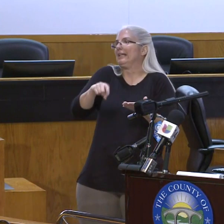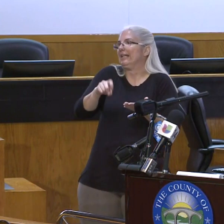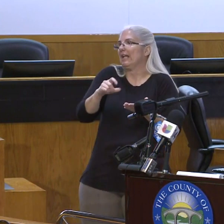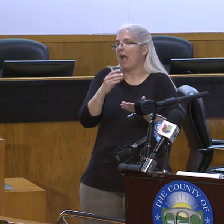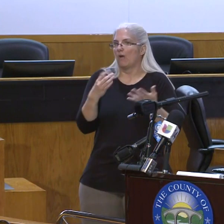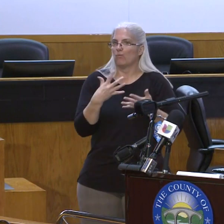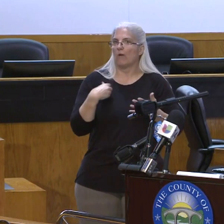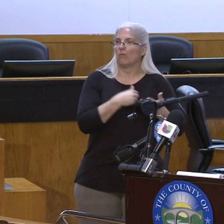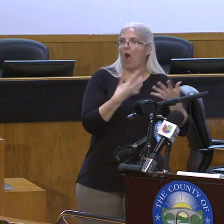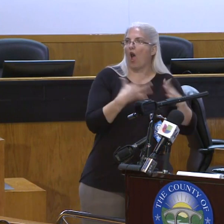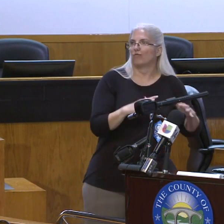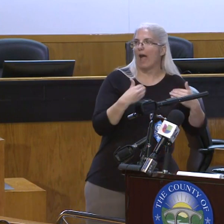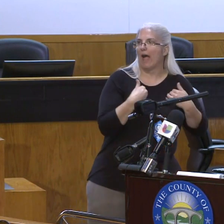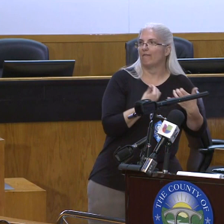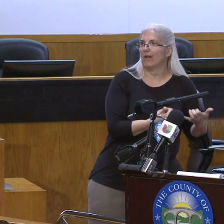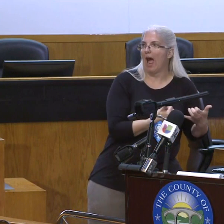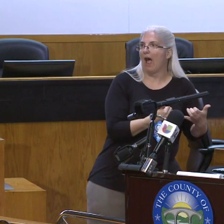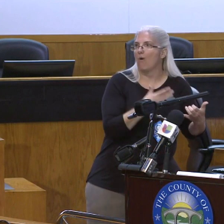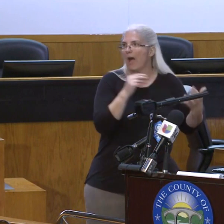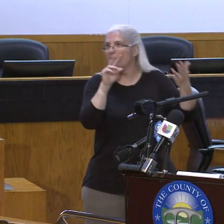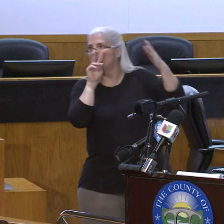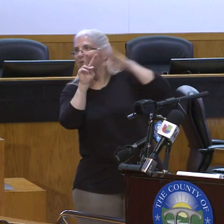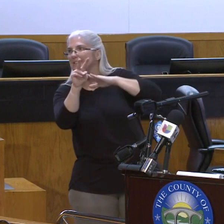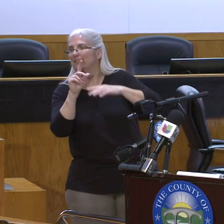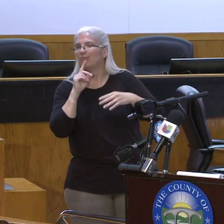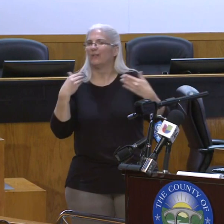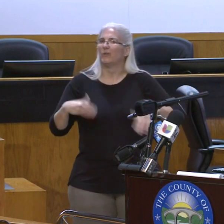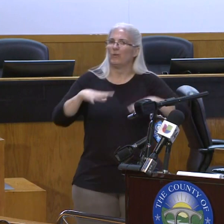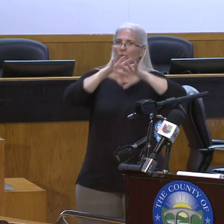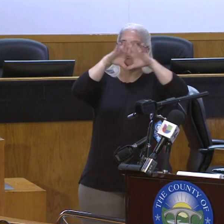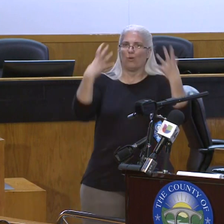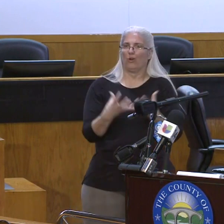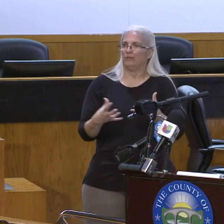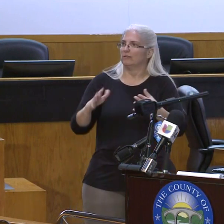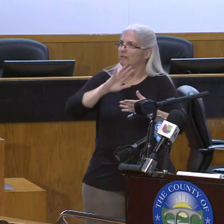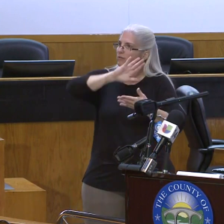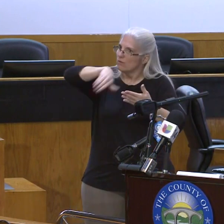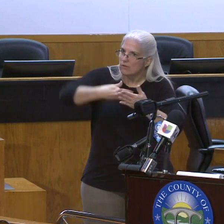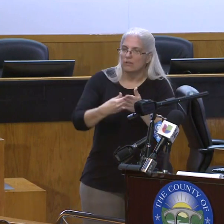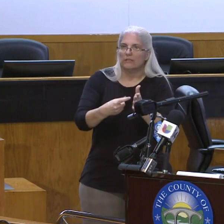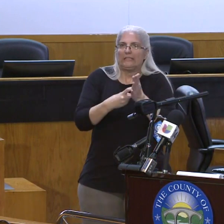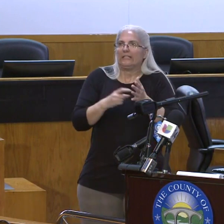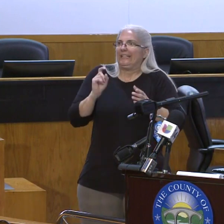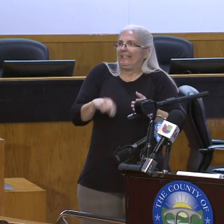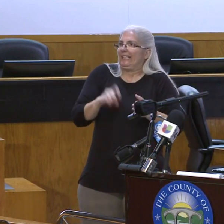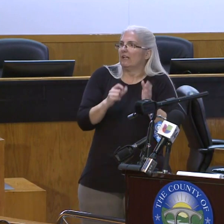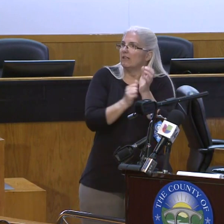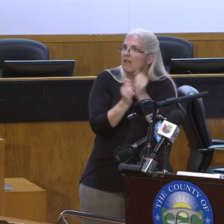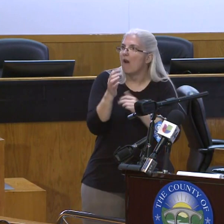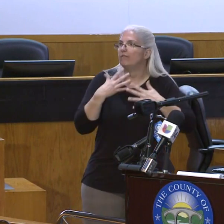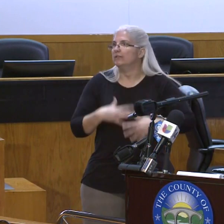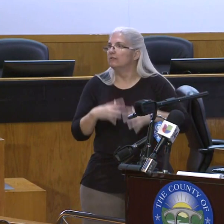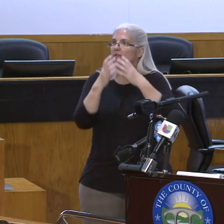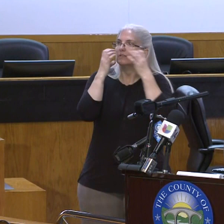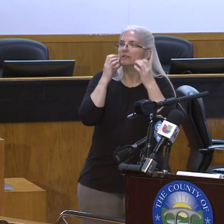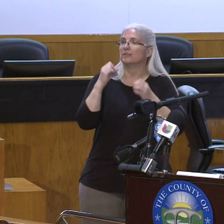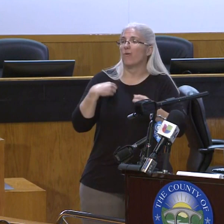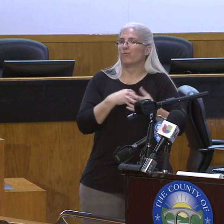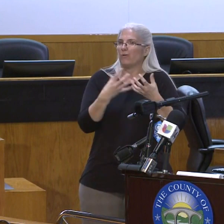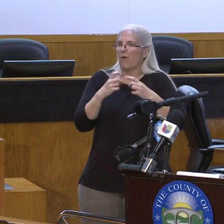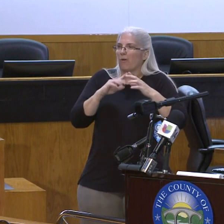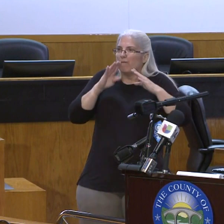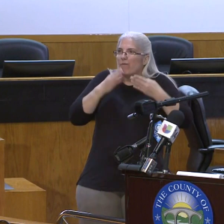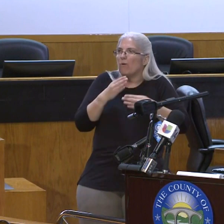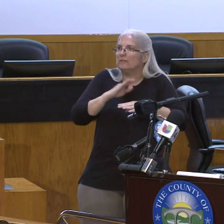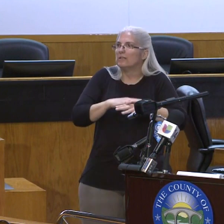to the worldwide demand for these items, we are focused on local expertise and